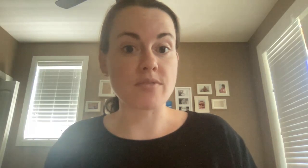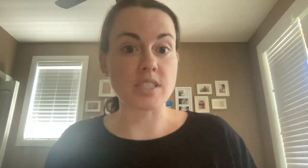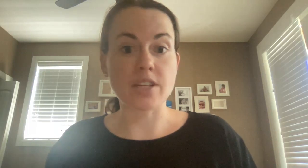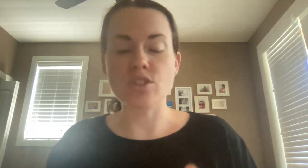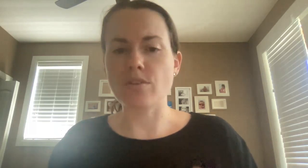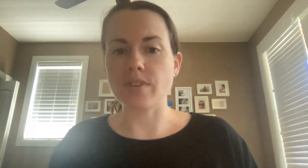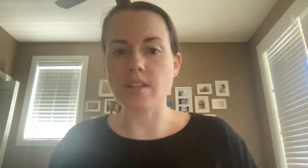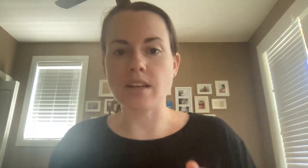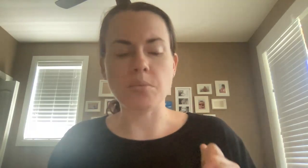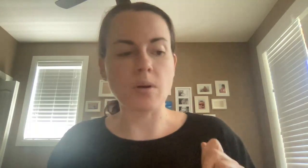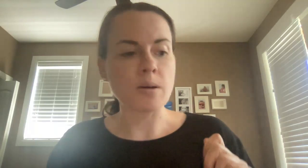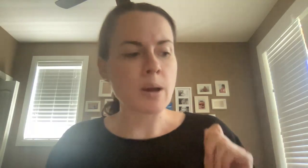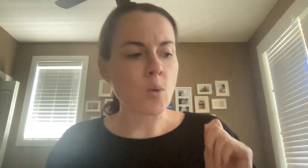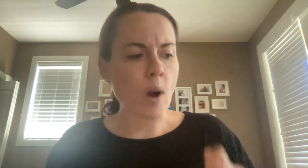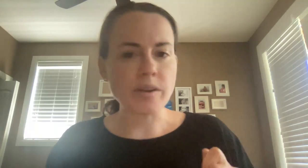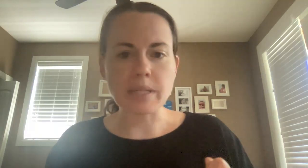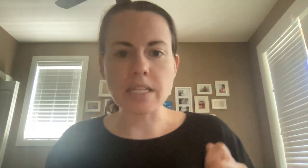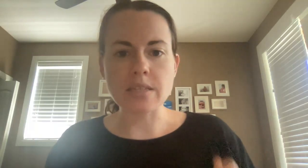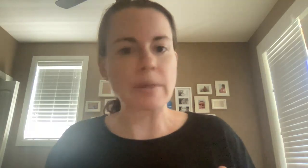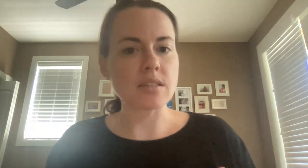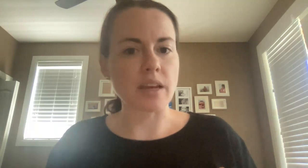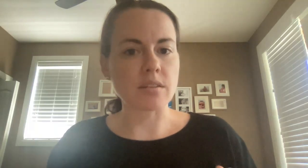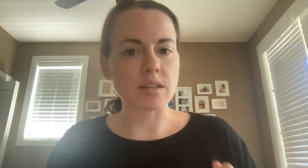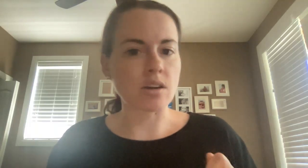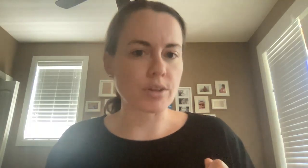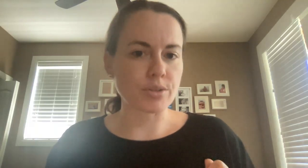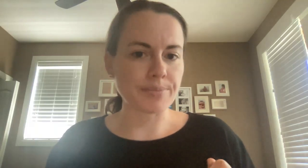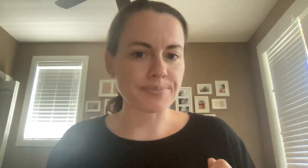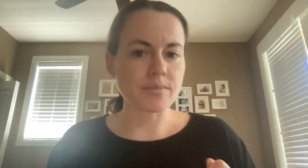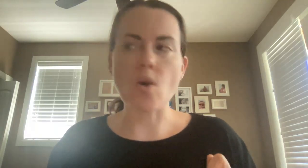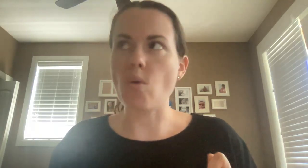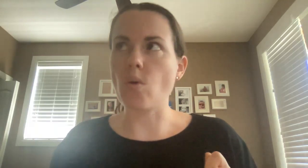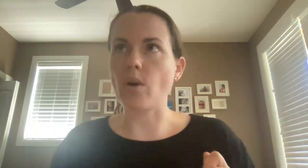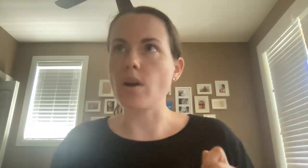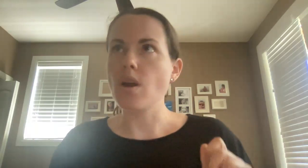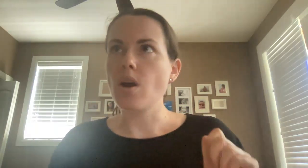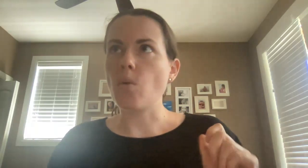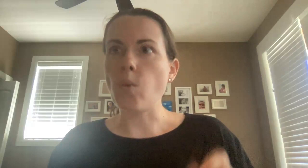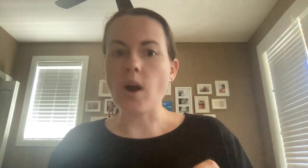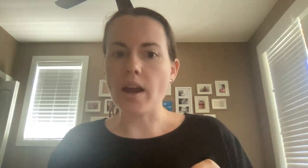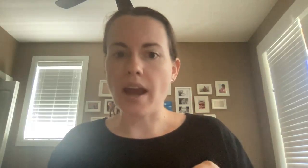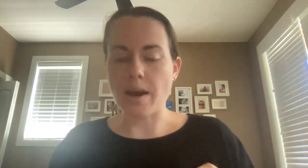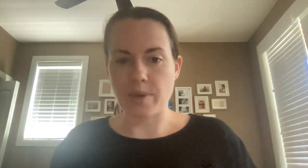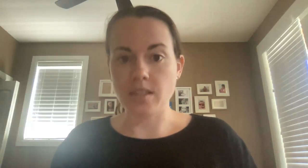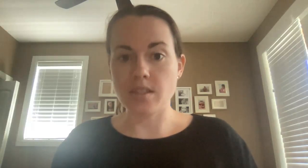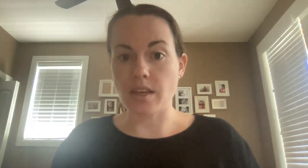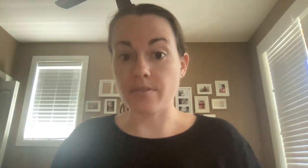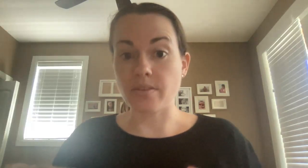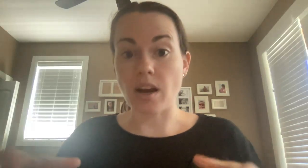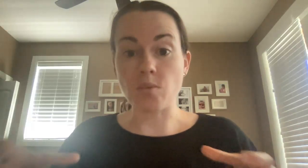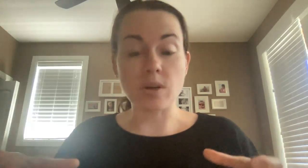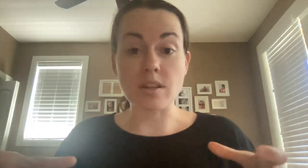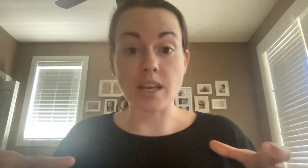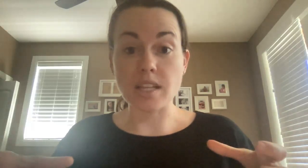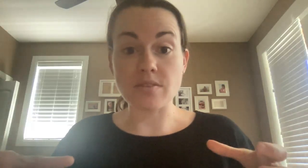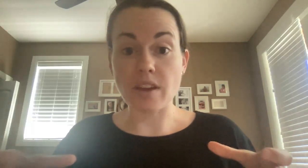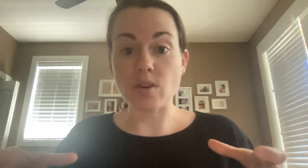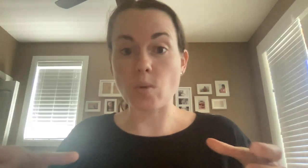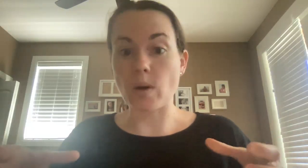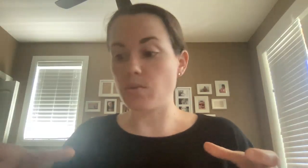physics. So for example, why do we need a spin cycle in our laundry? Or what happens if one of the kids favorite ones